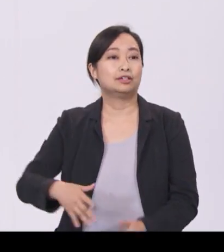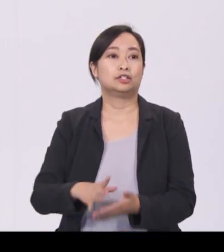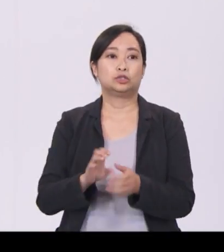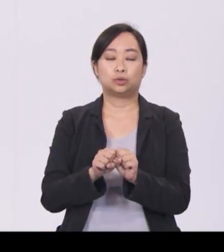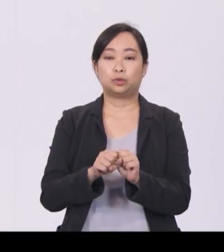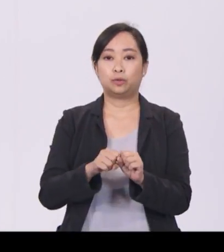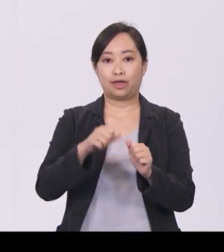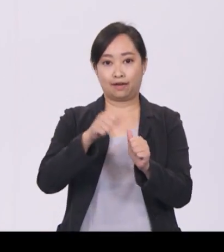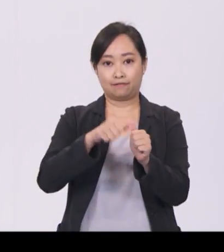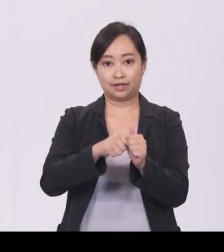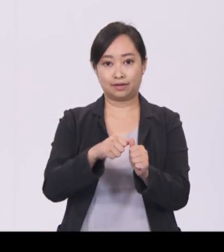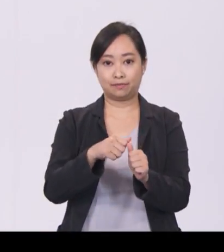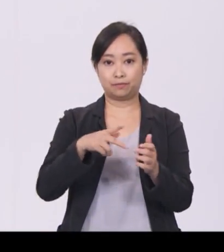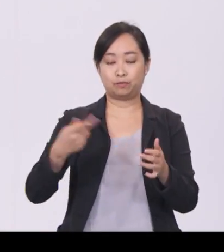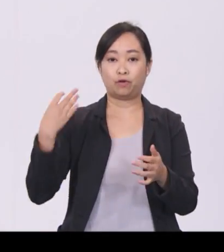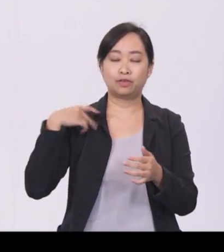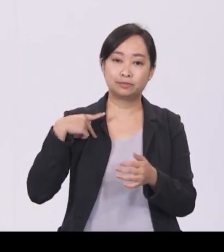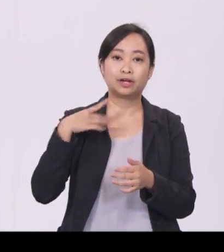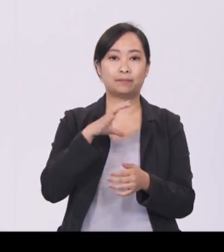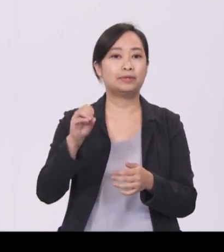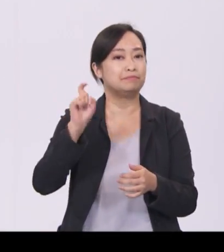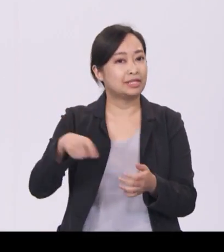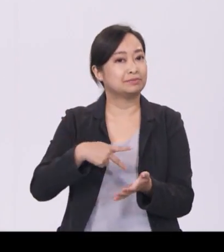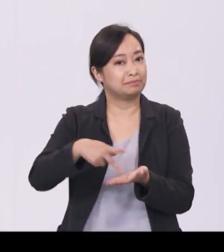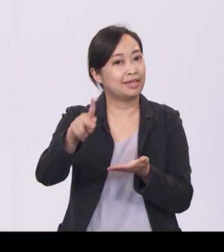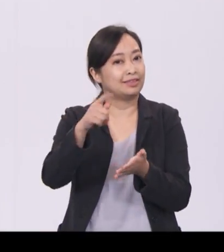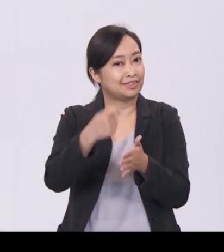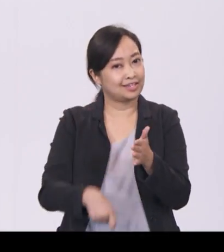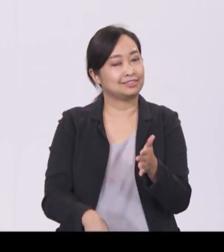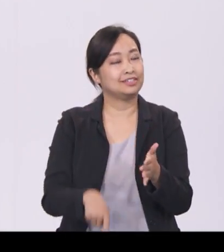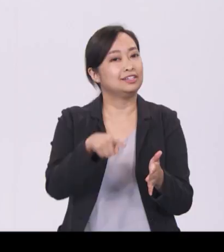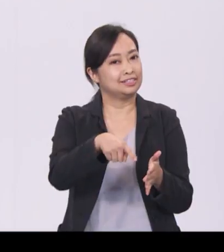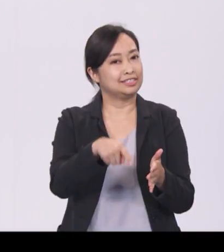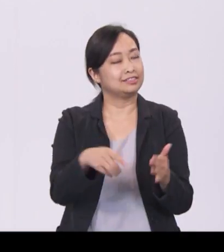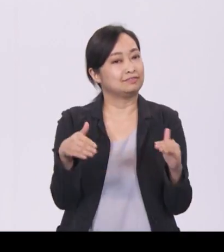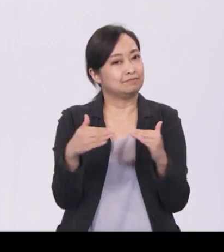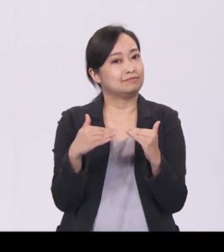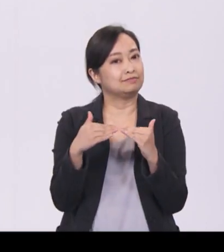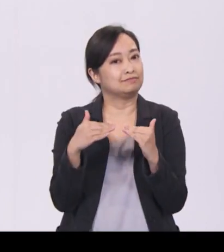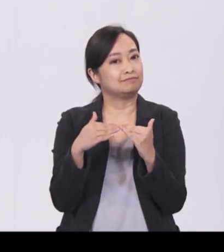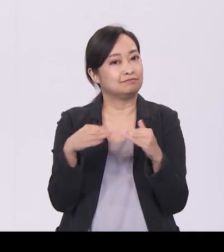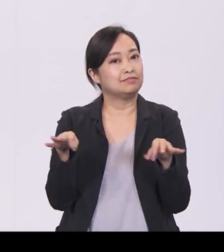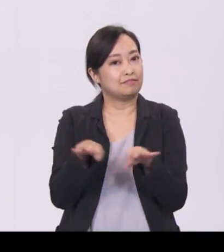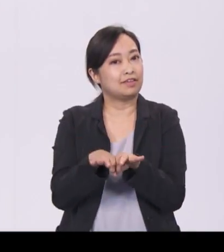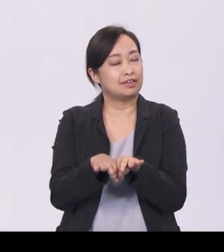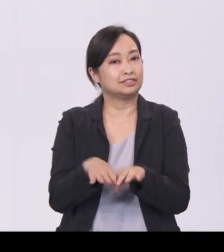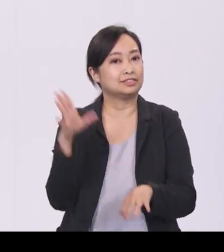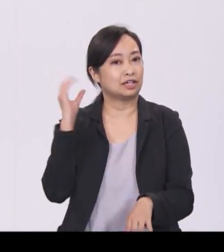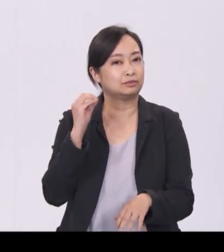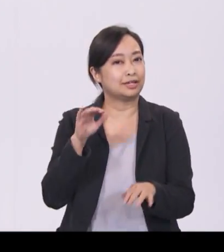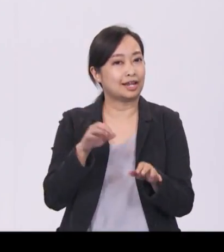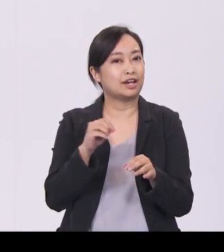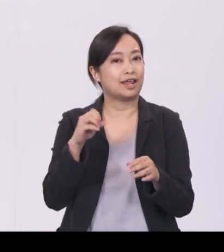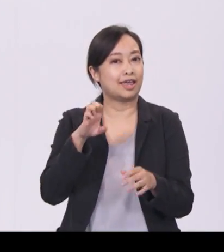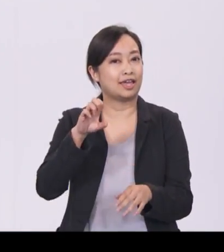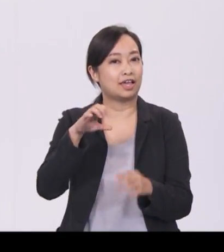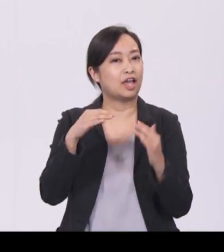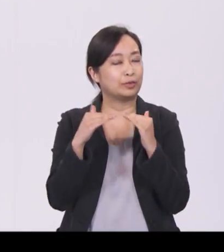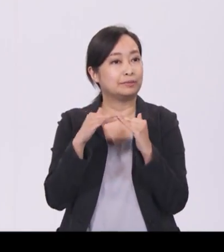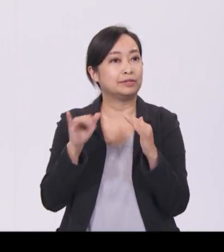should pay some taxes. This is sound and equitable. So, starting in YA 2020, I